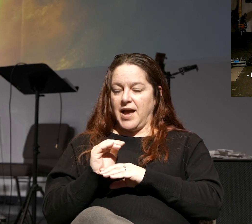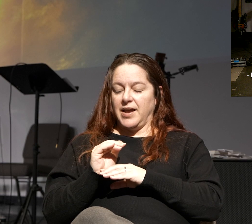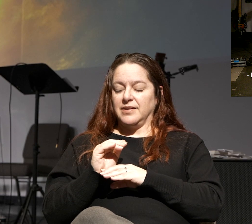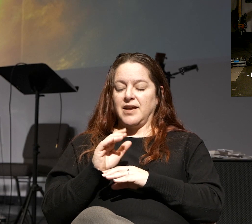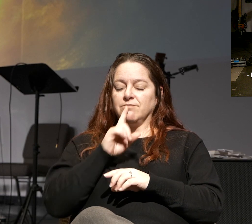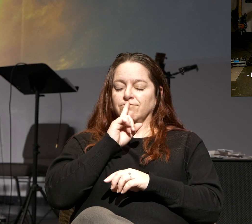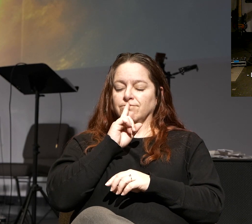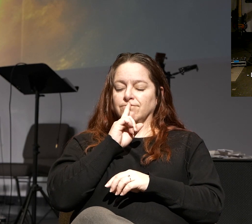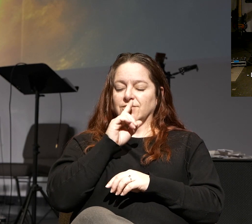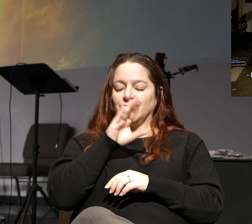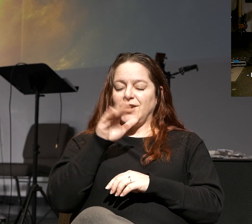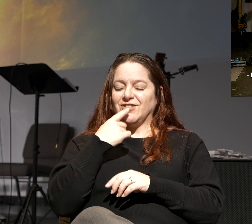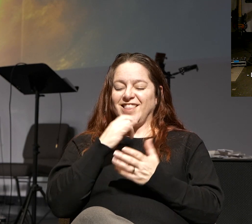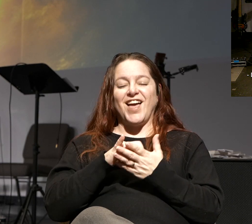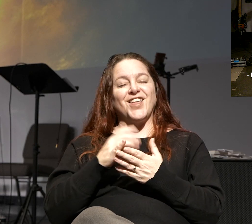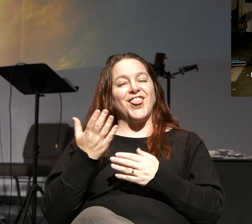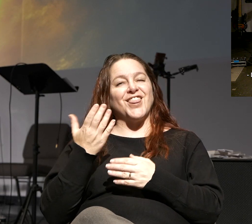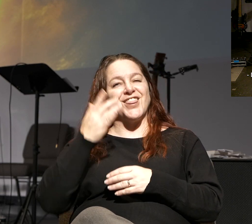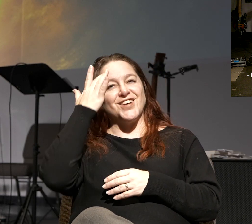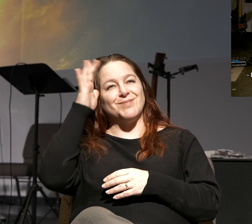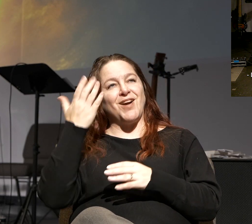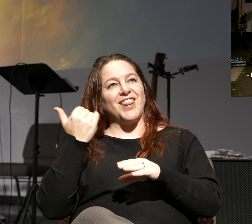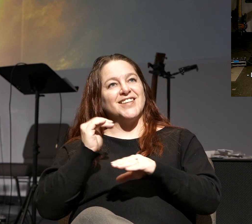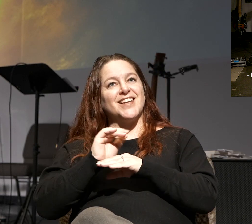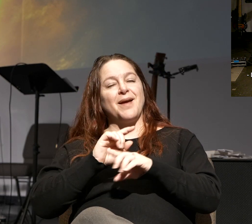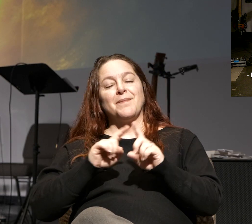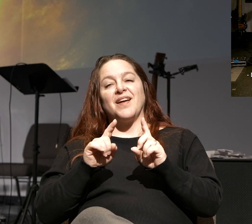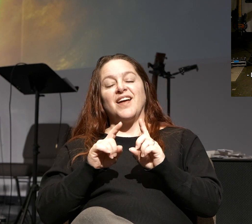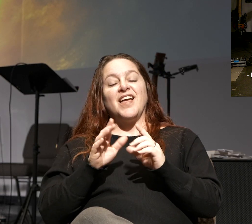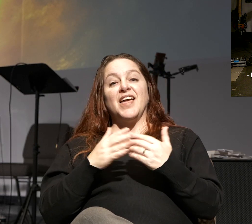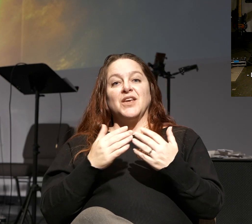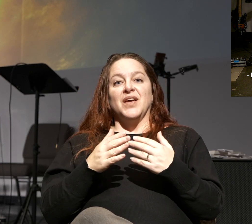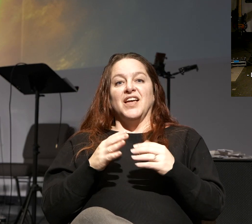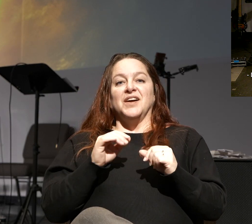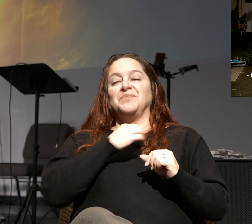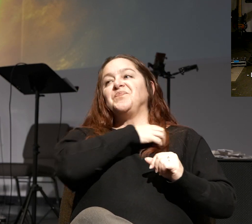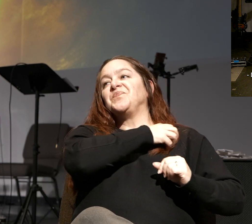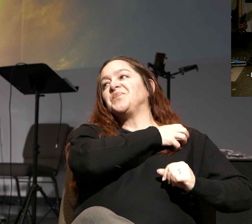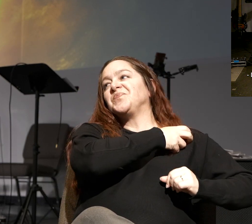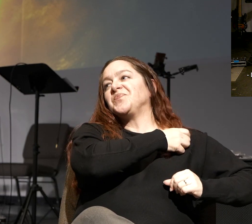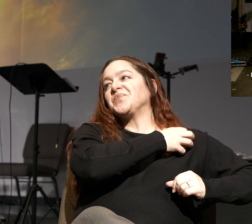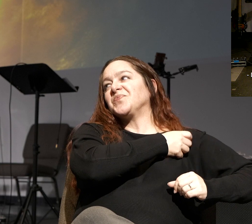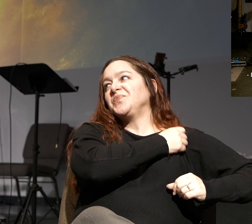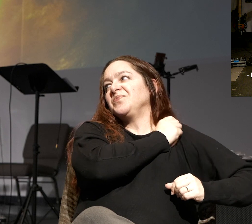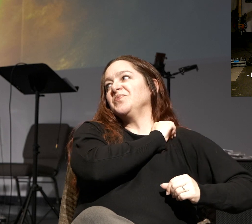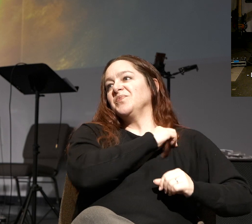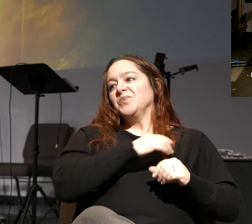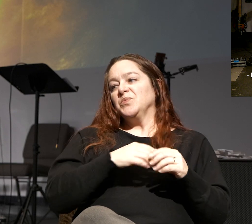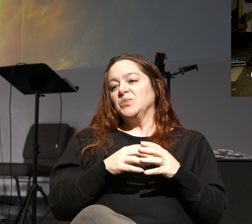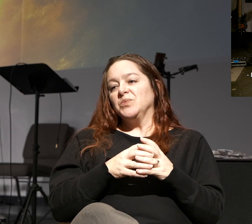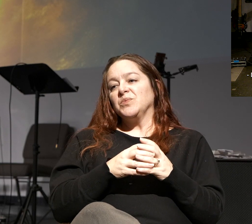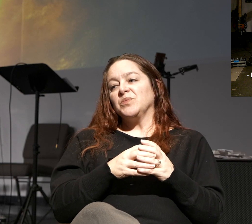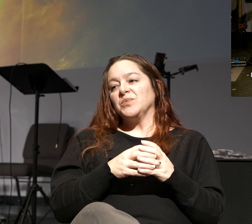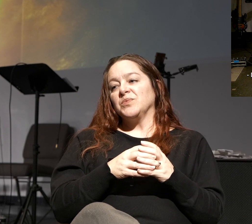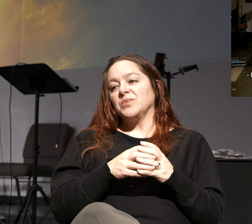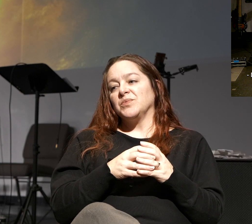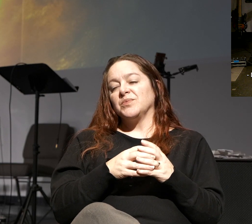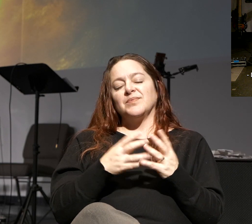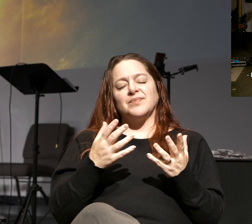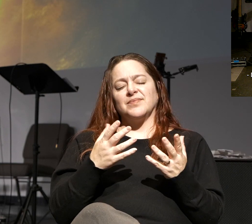would not say that. No, they're pretty smart. There was some that were here last night. You guys were here last night. And so,